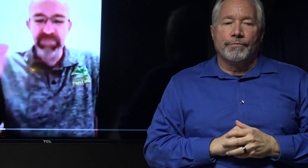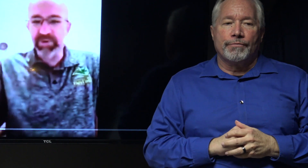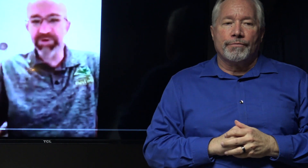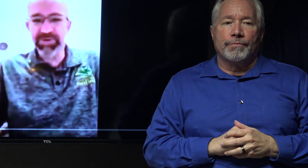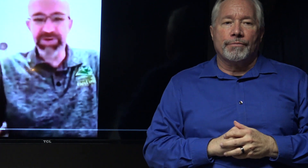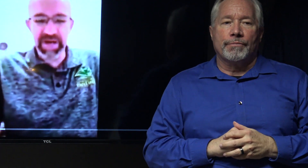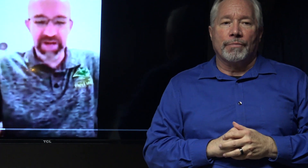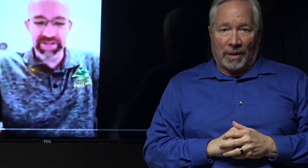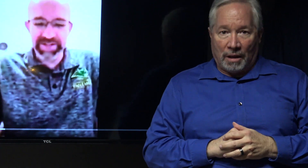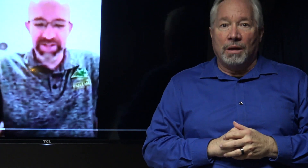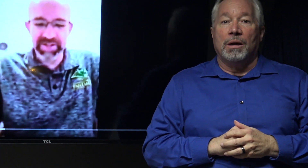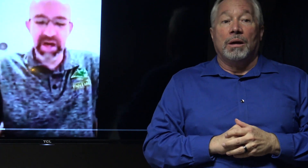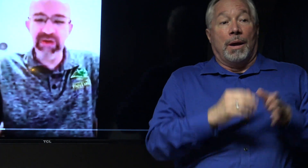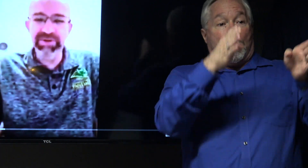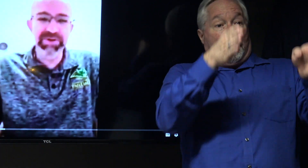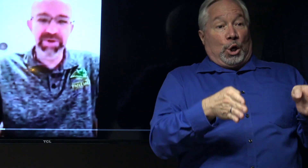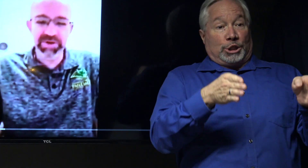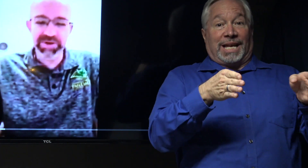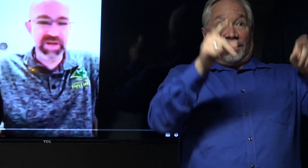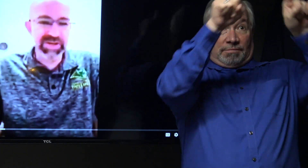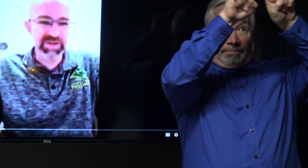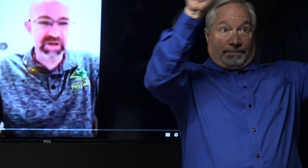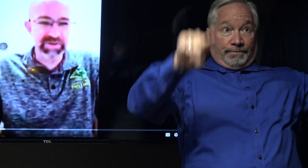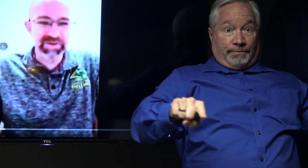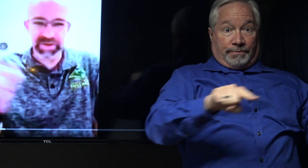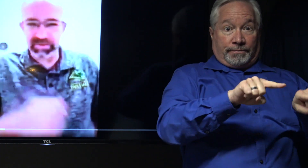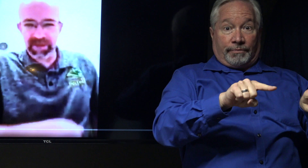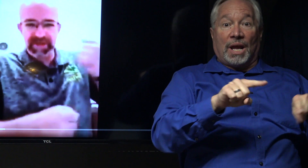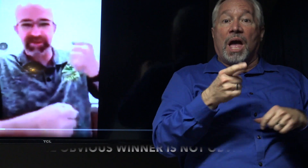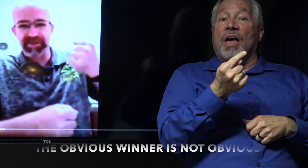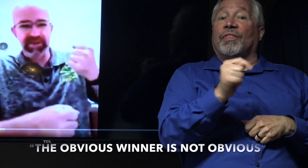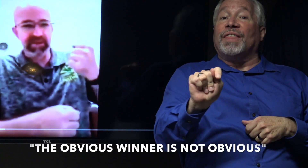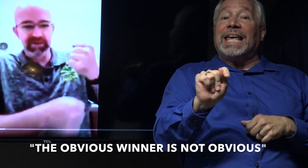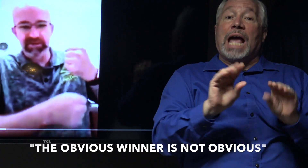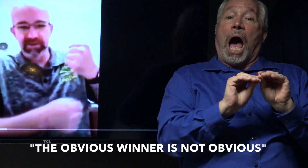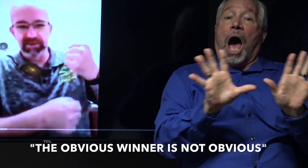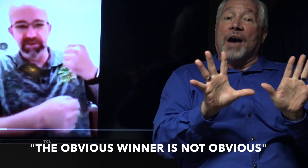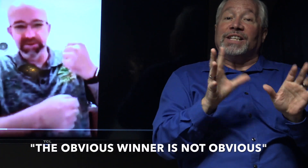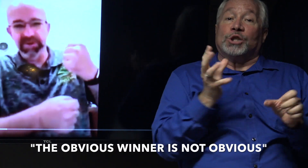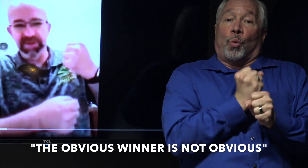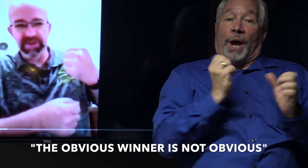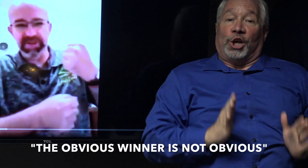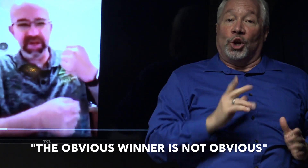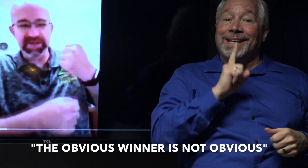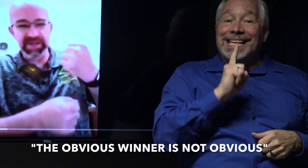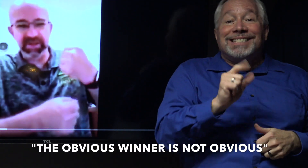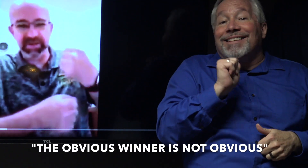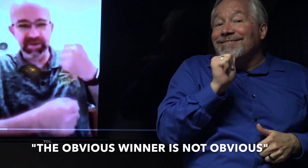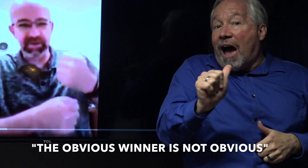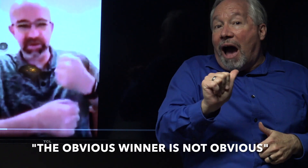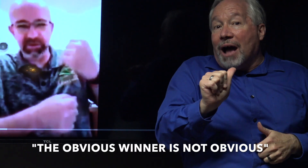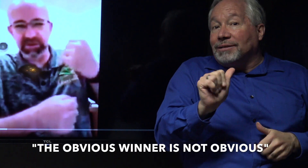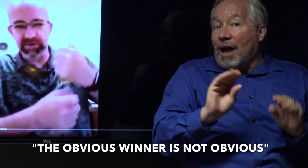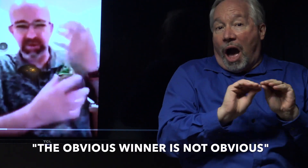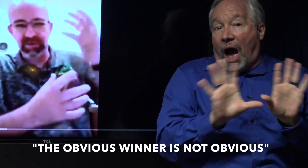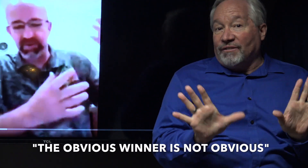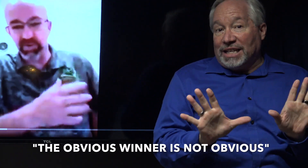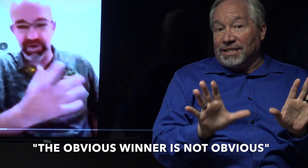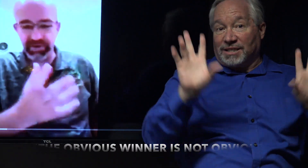I saw a person with a sign, it said, the obvious winner is not so obvious. like a placard, like, you know, the world's about to end, God's coming, you know, get rid of it, you know, with